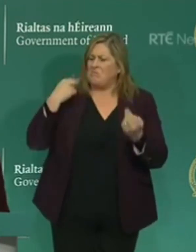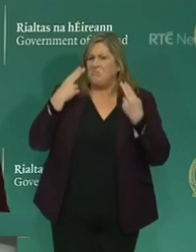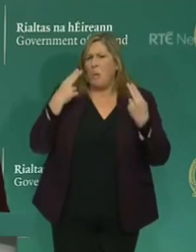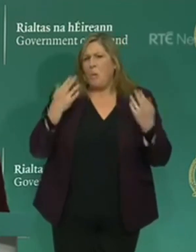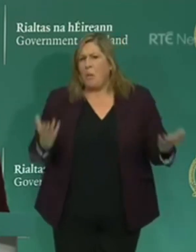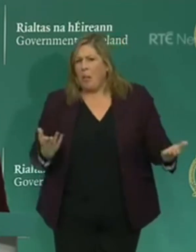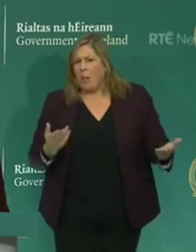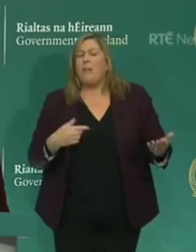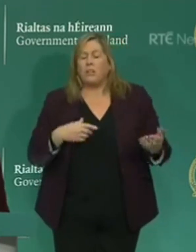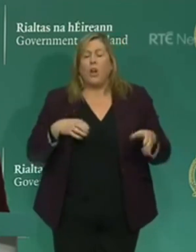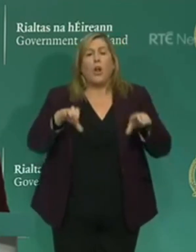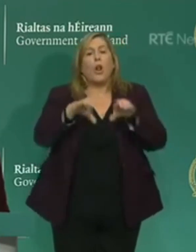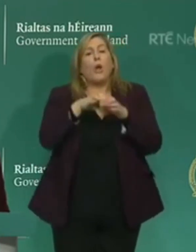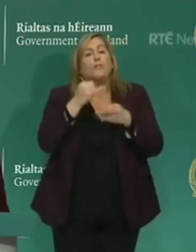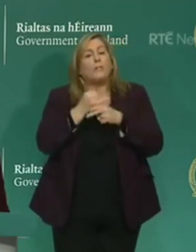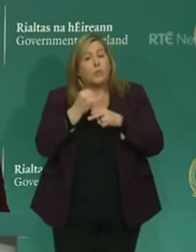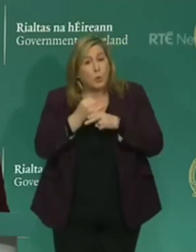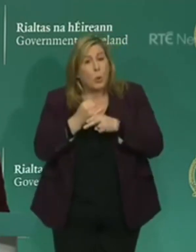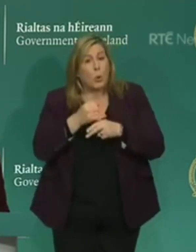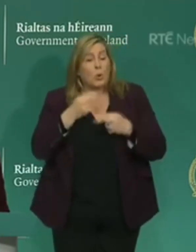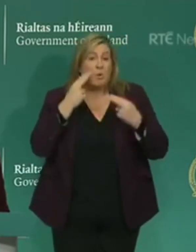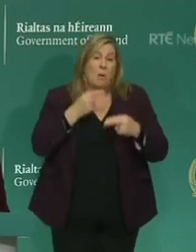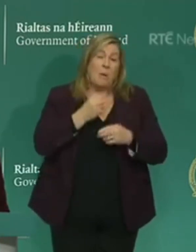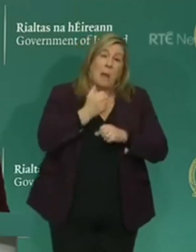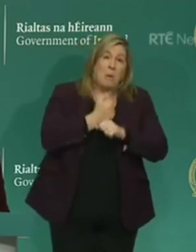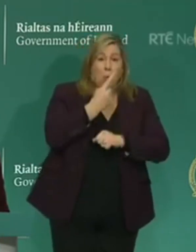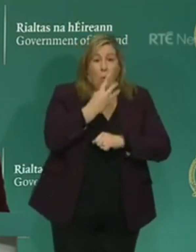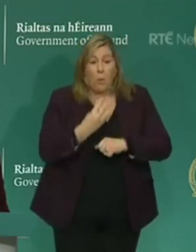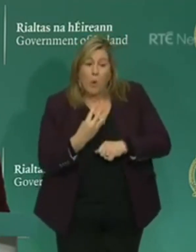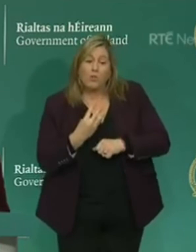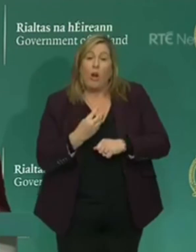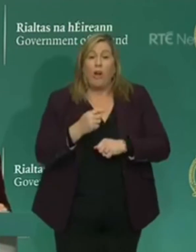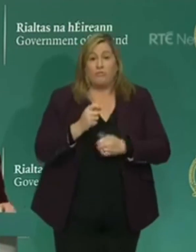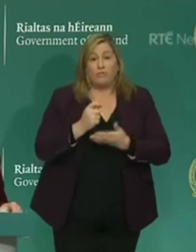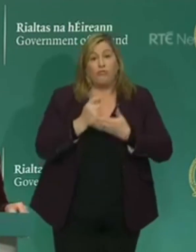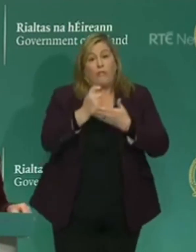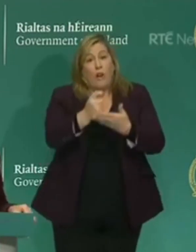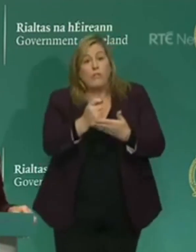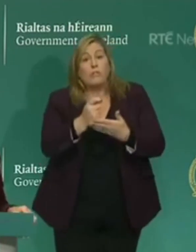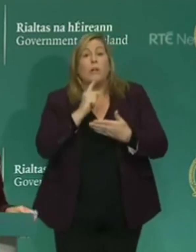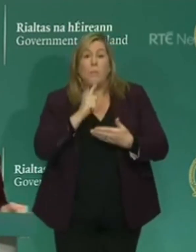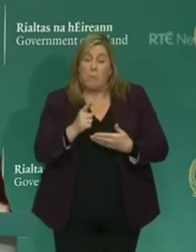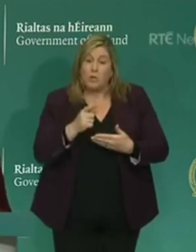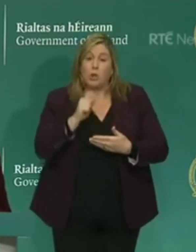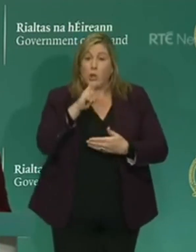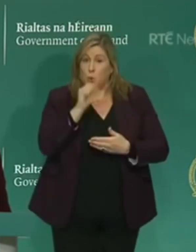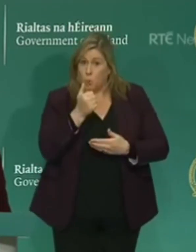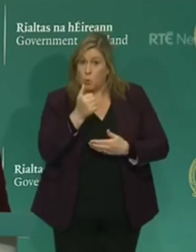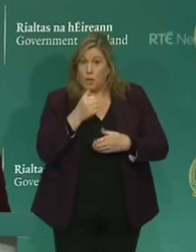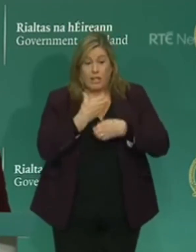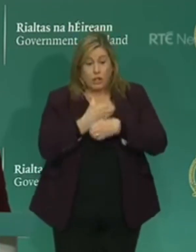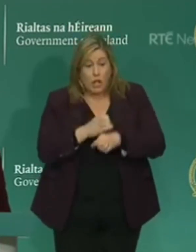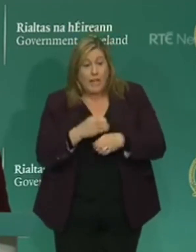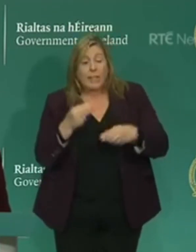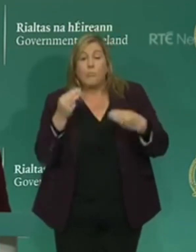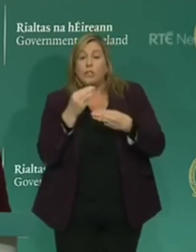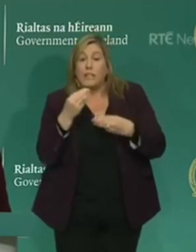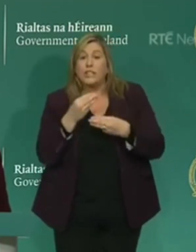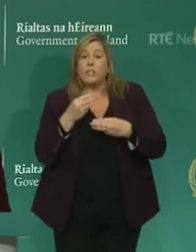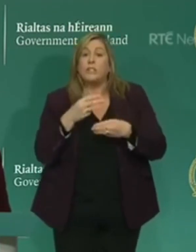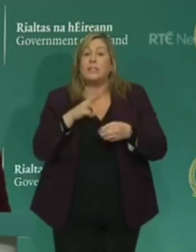schools who account for about a quarter of referrals is a factor in this. However, TUSLA's child protection and welfare